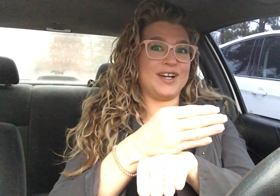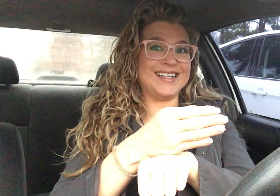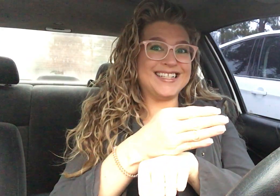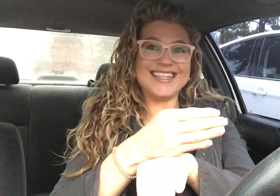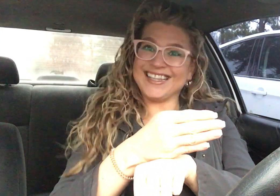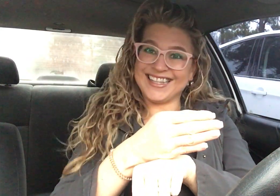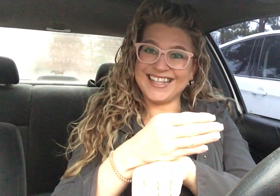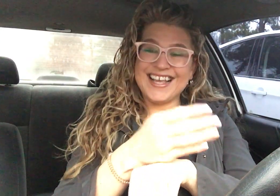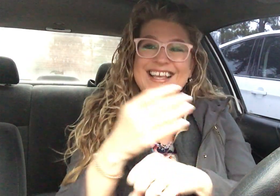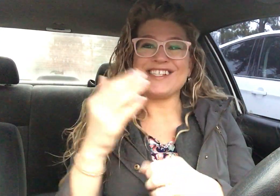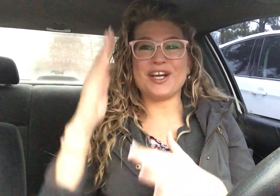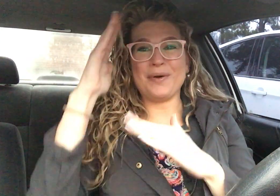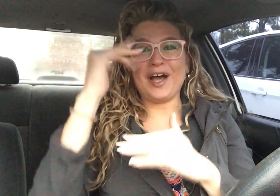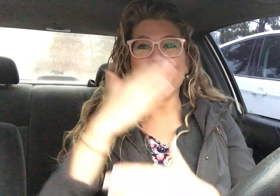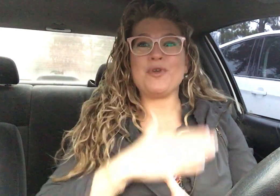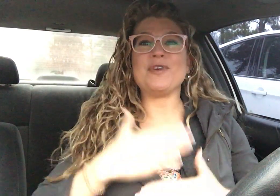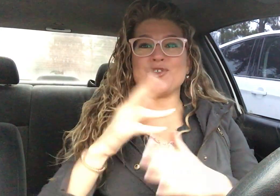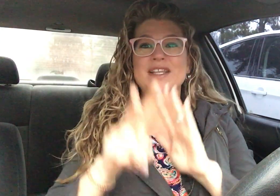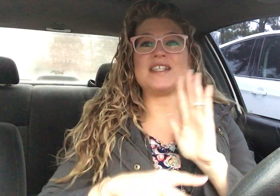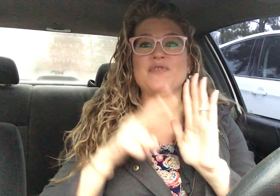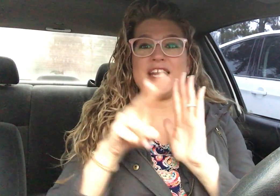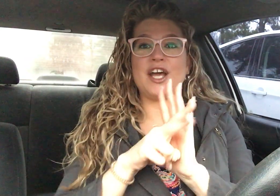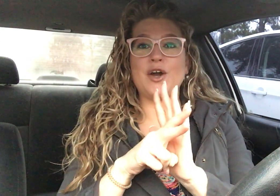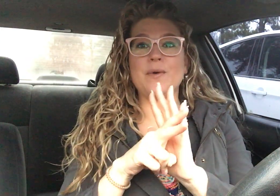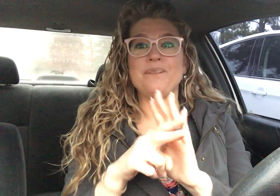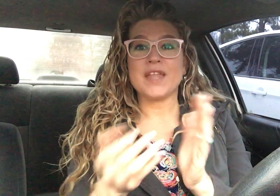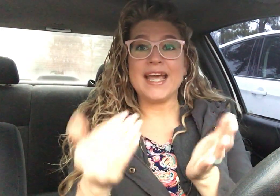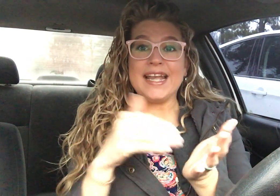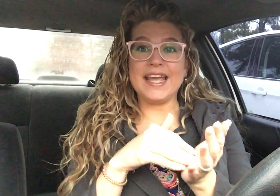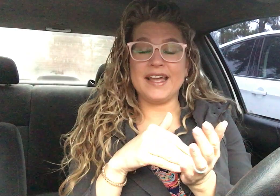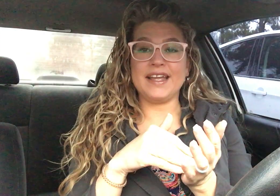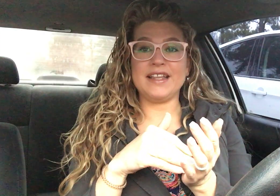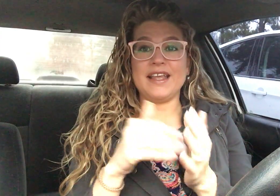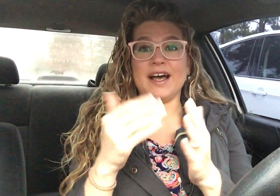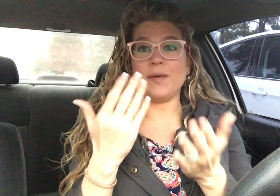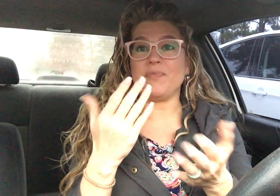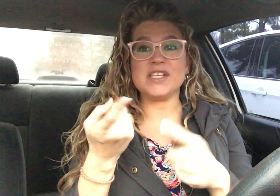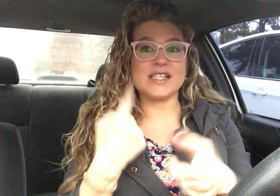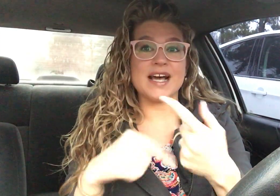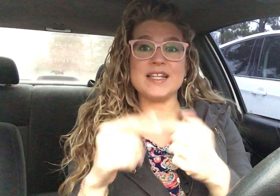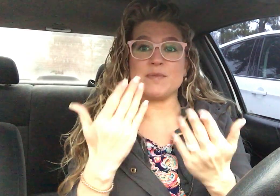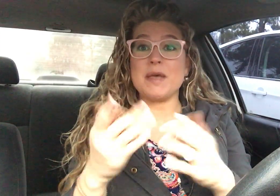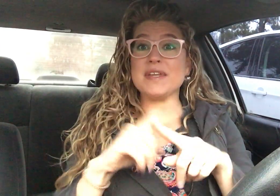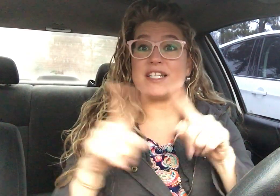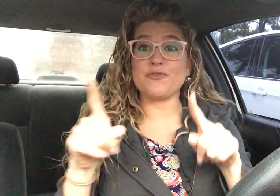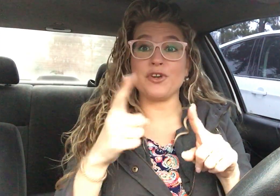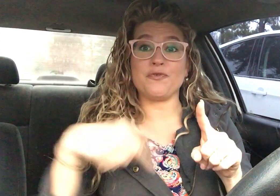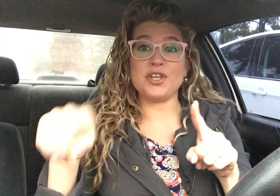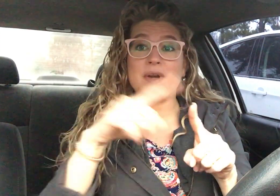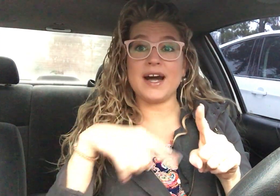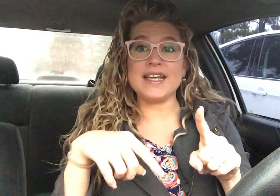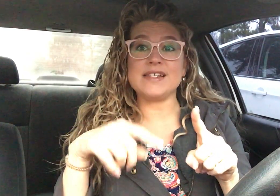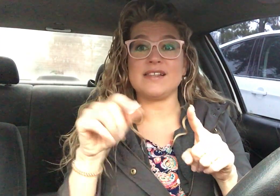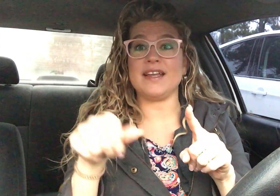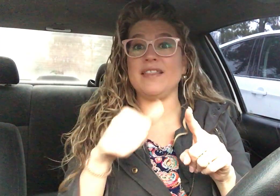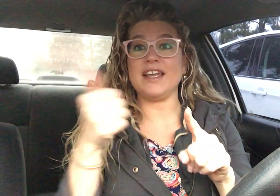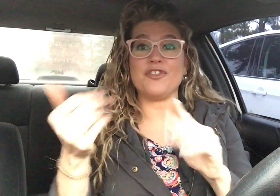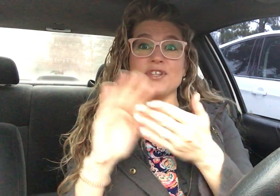so I hope you enjoyed this video and again the signs may be different for you guys in the other